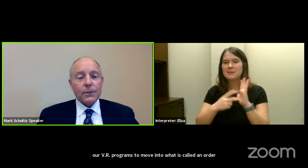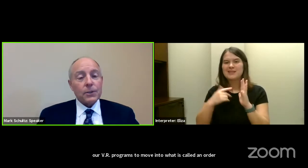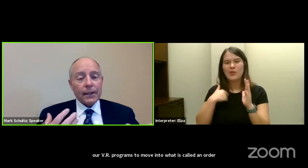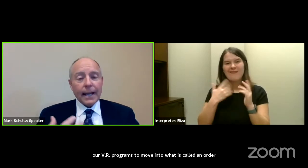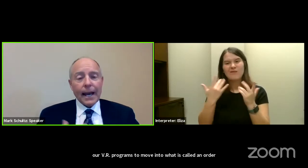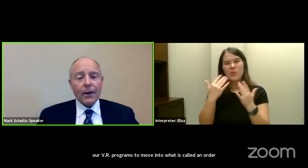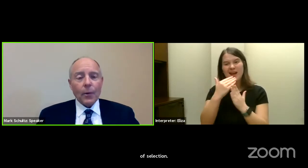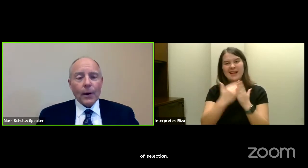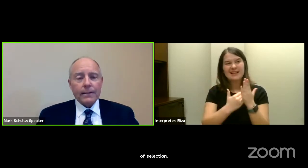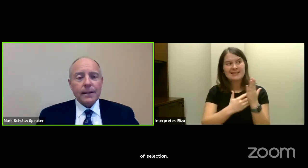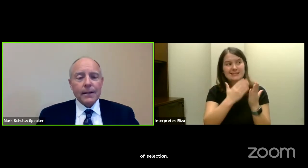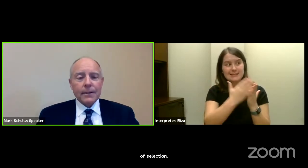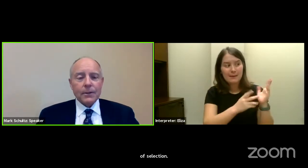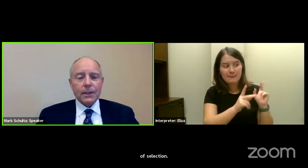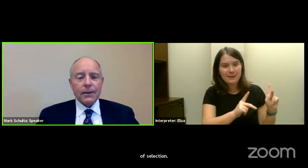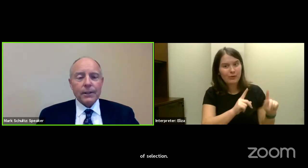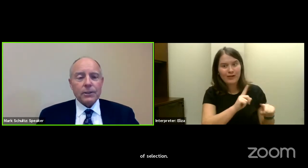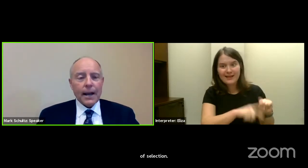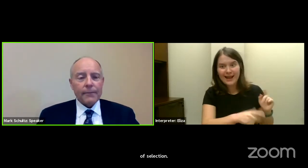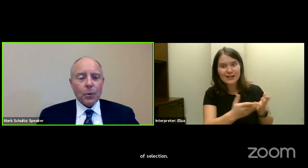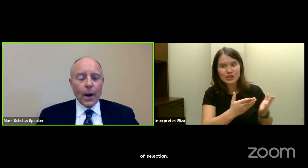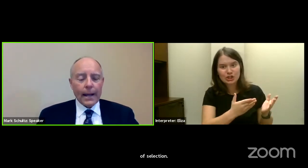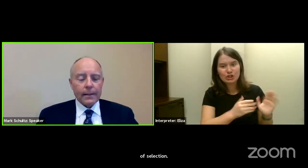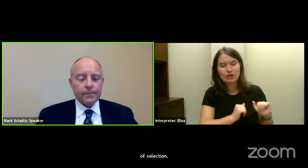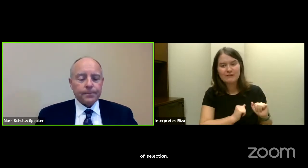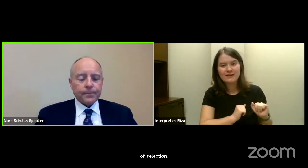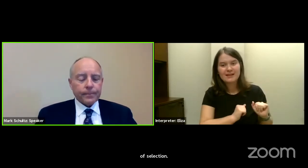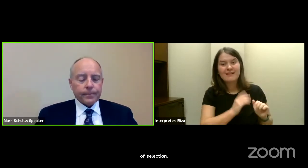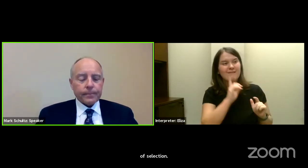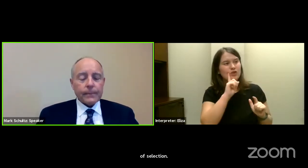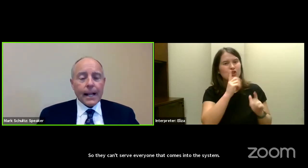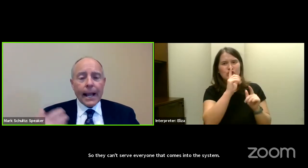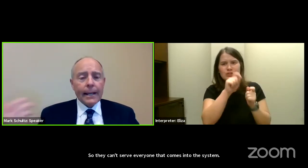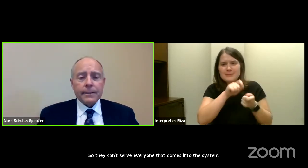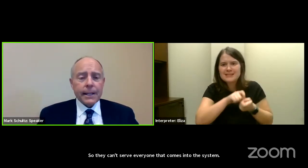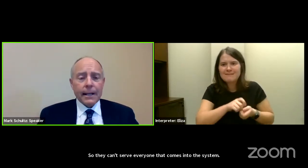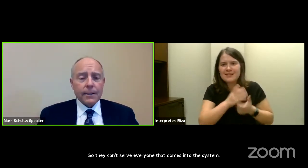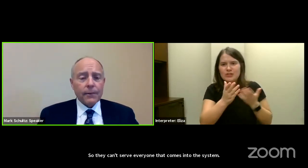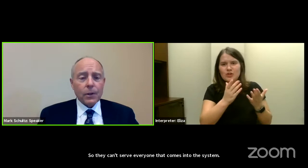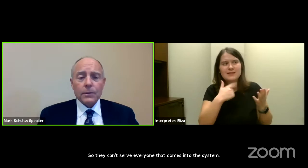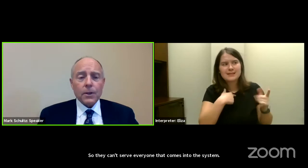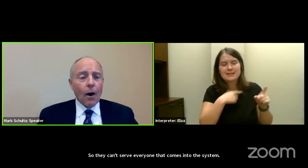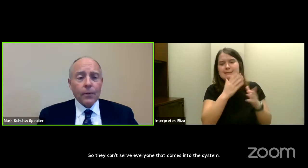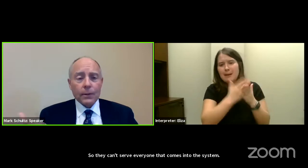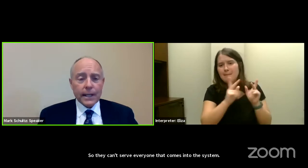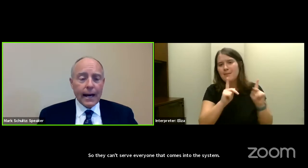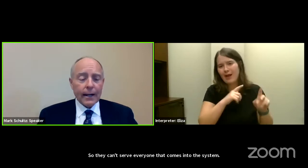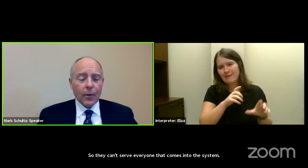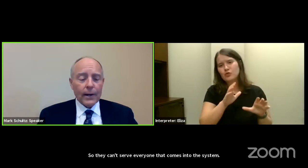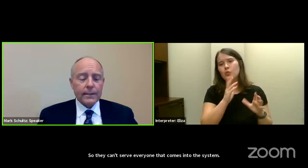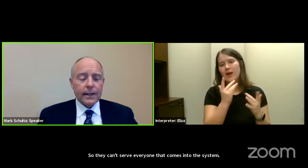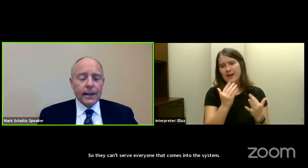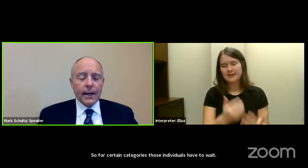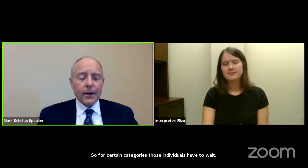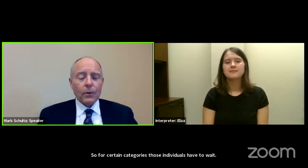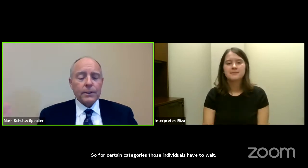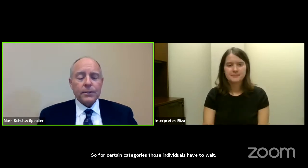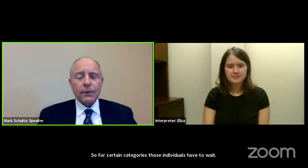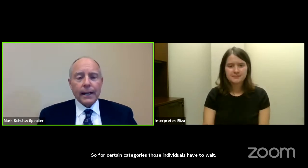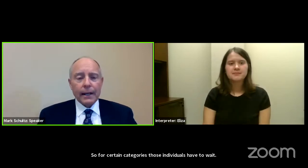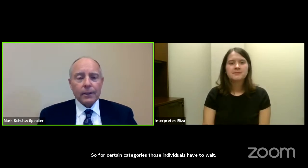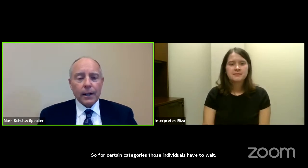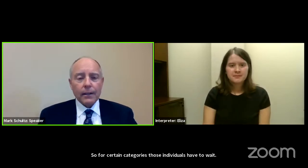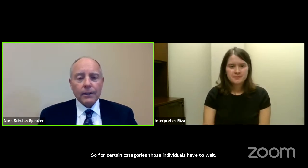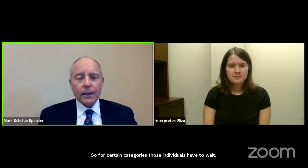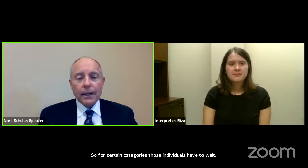So for certain categories, those individuals have to wait. Eight states have closed all those categories and are